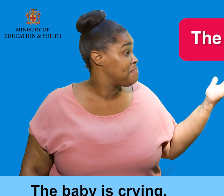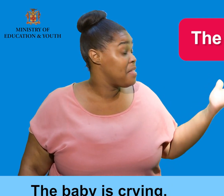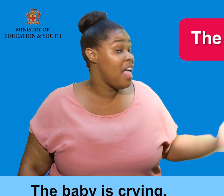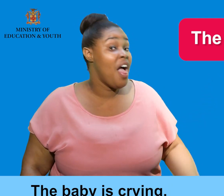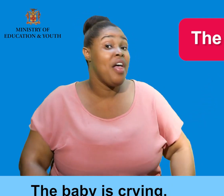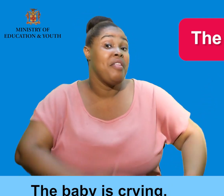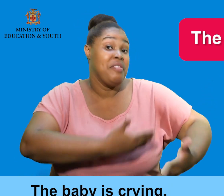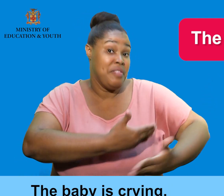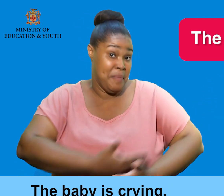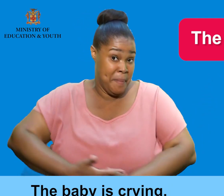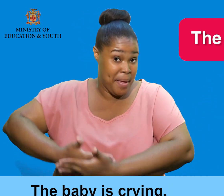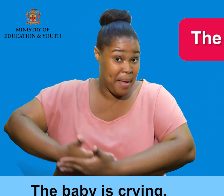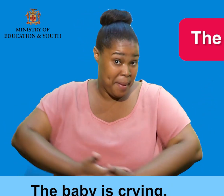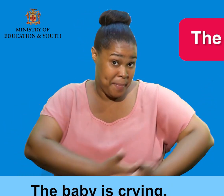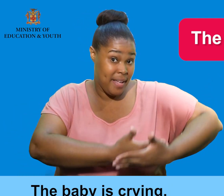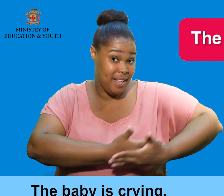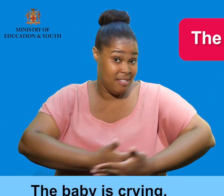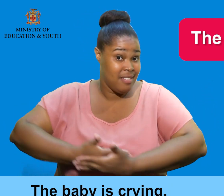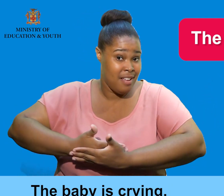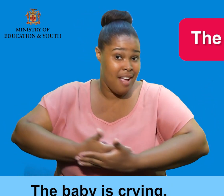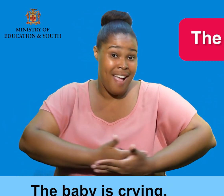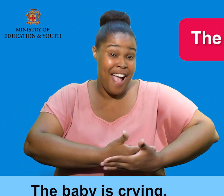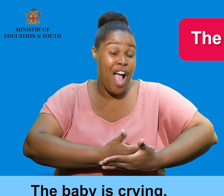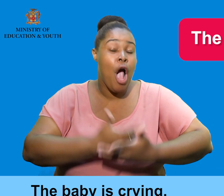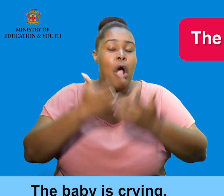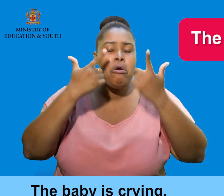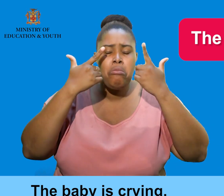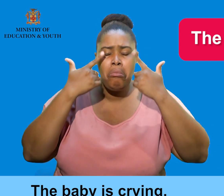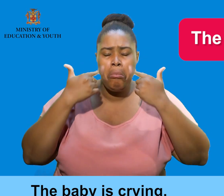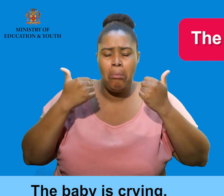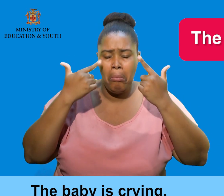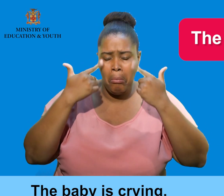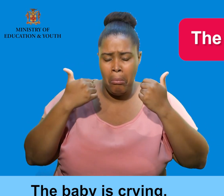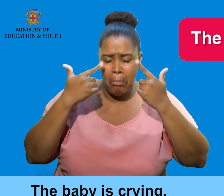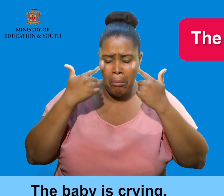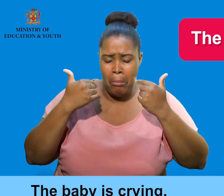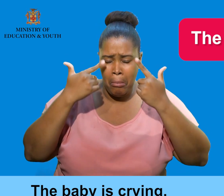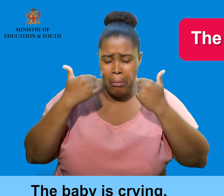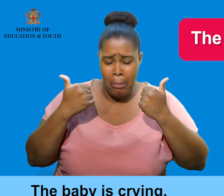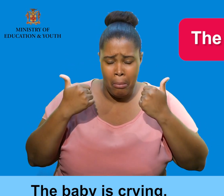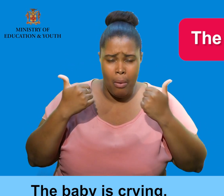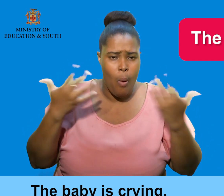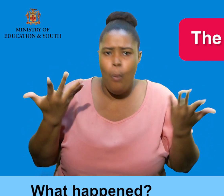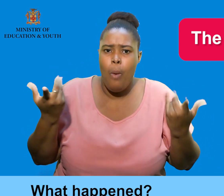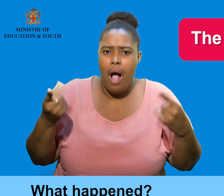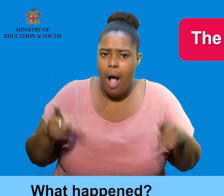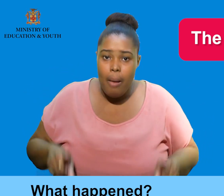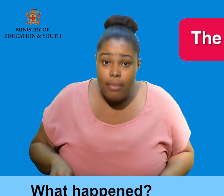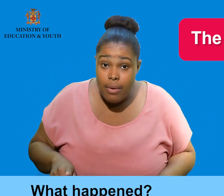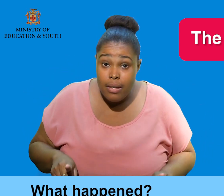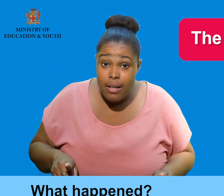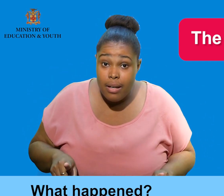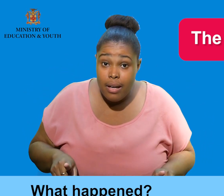The baby is crying. The happened?